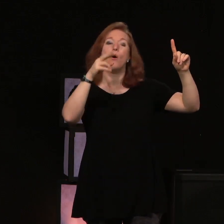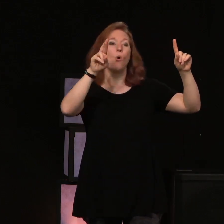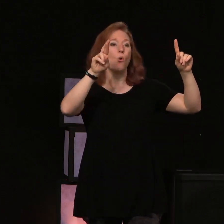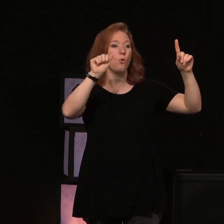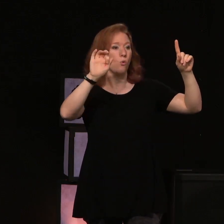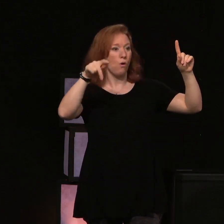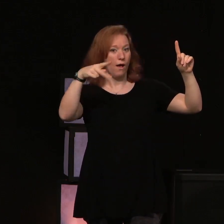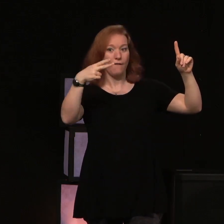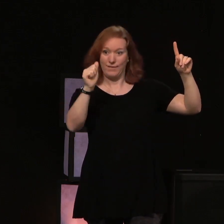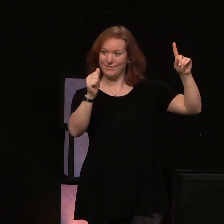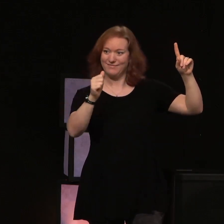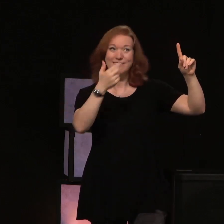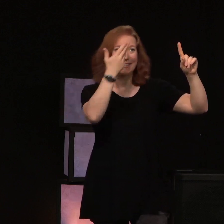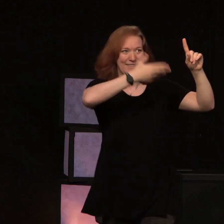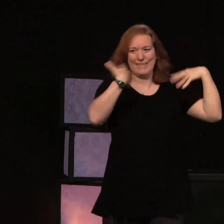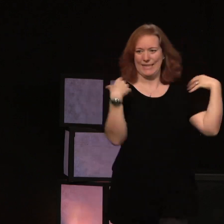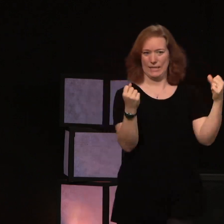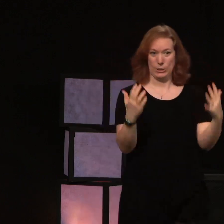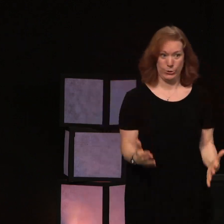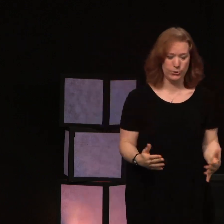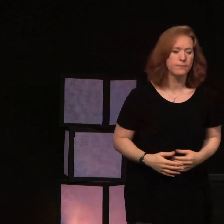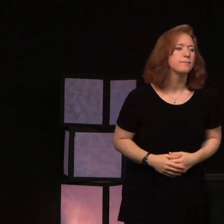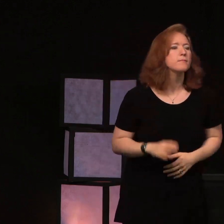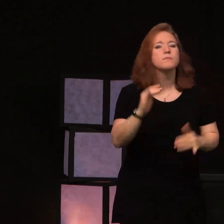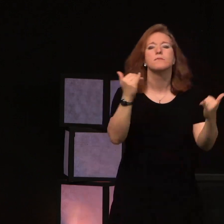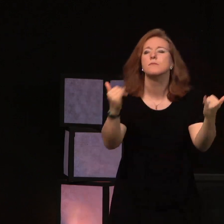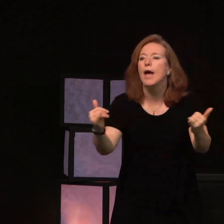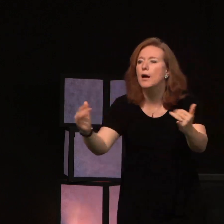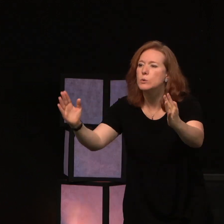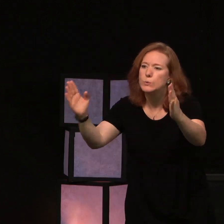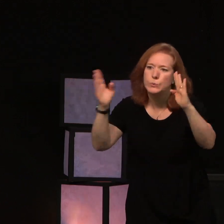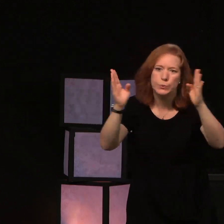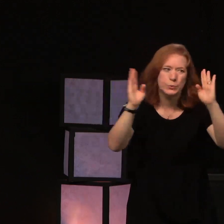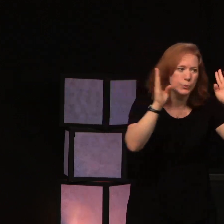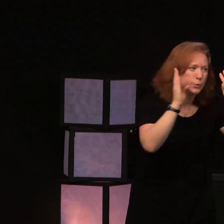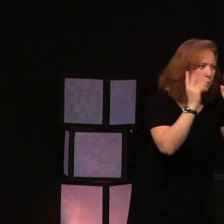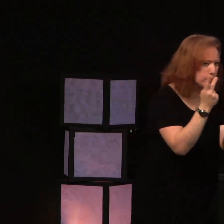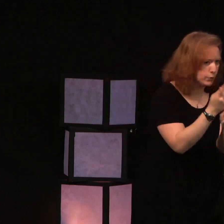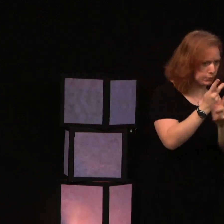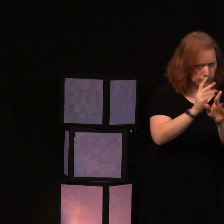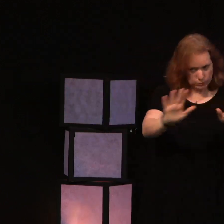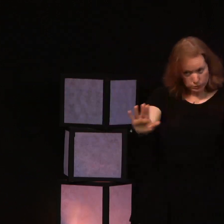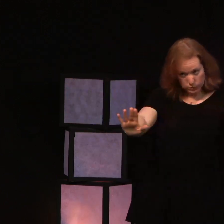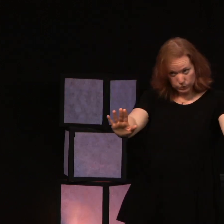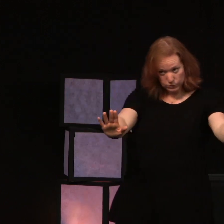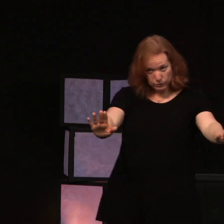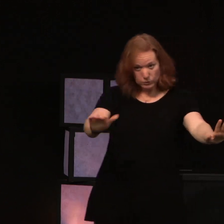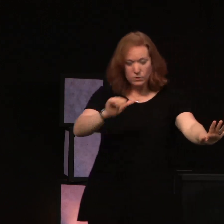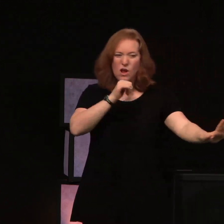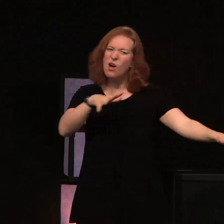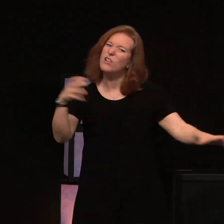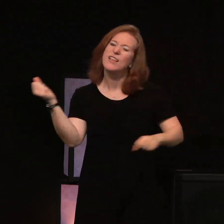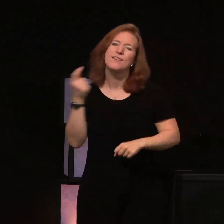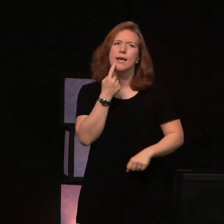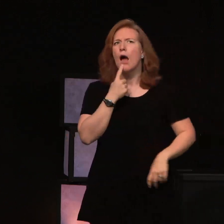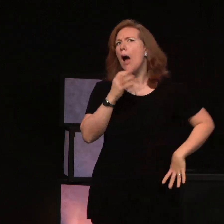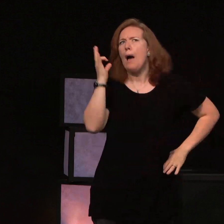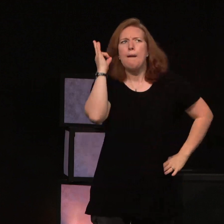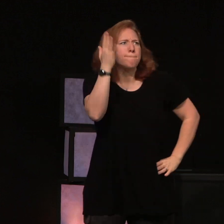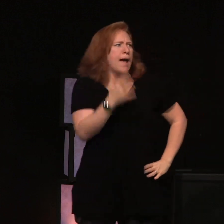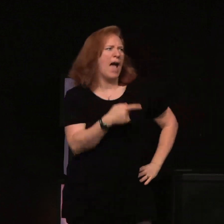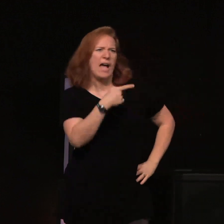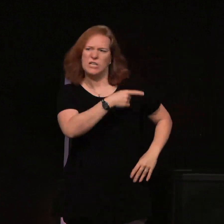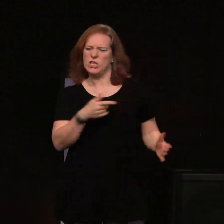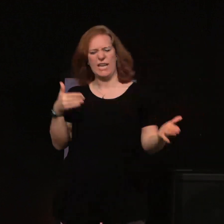Now, listen carefully to what I'm going to say right now. Don't you go out of here and say, Pastor Doug's against